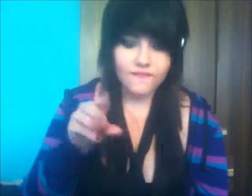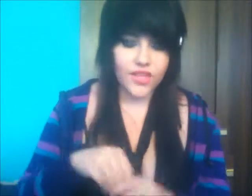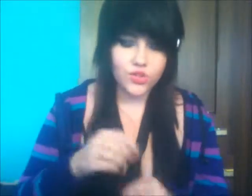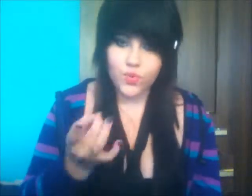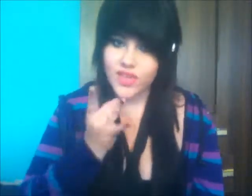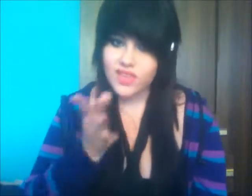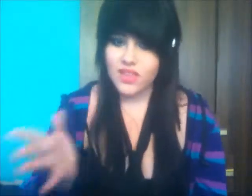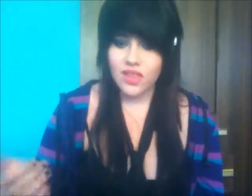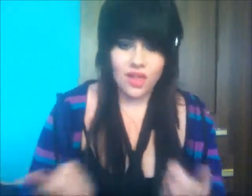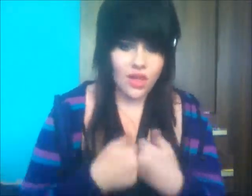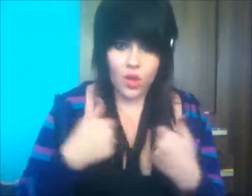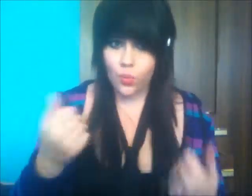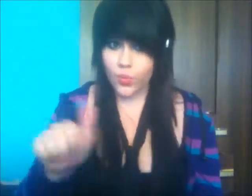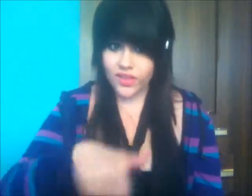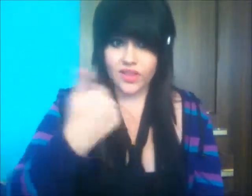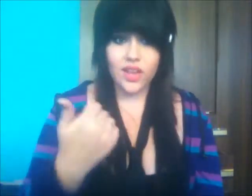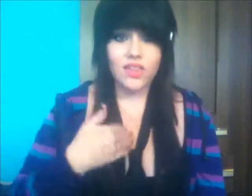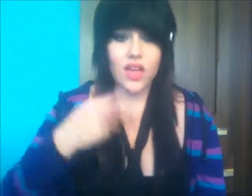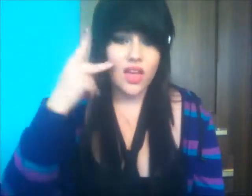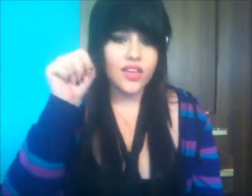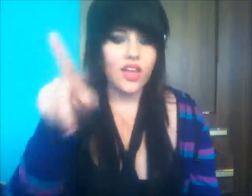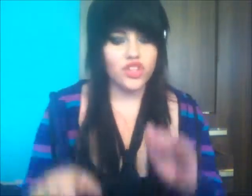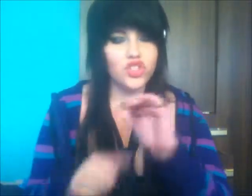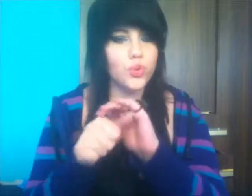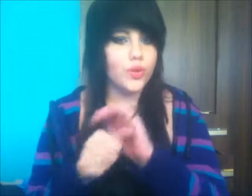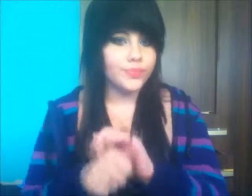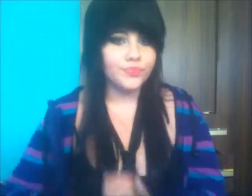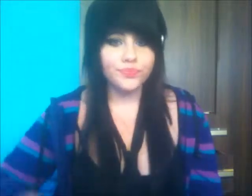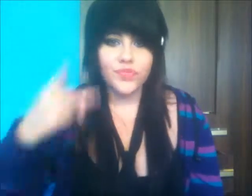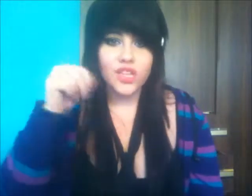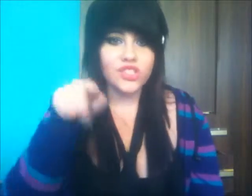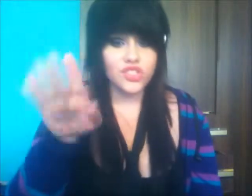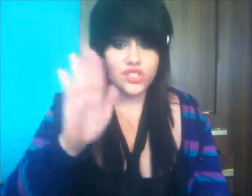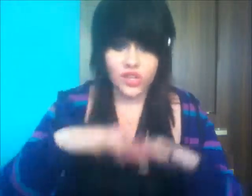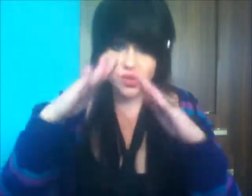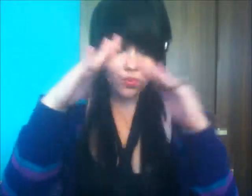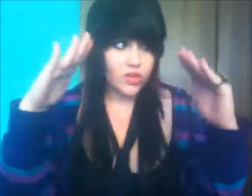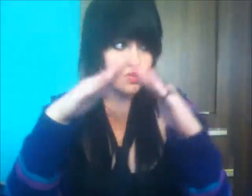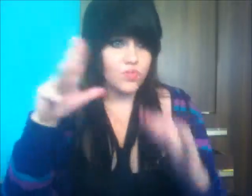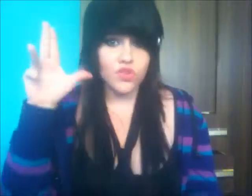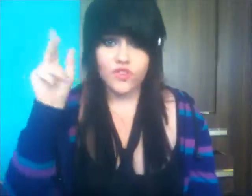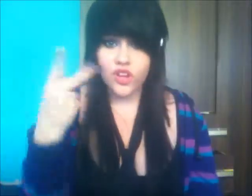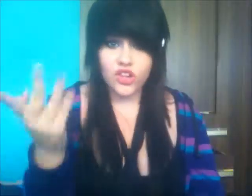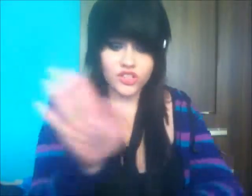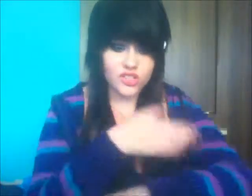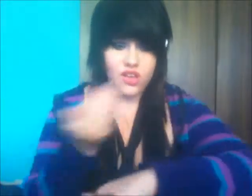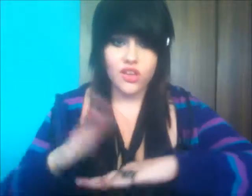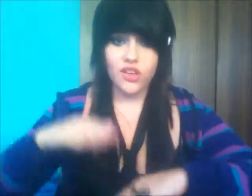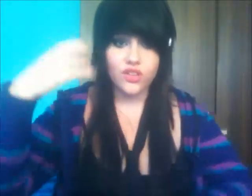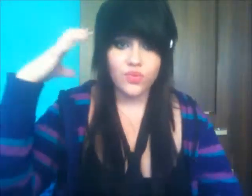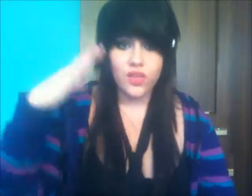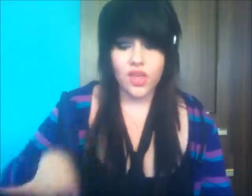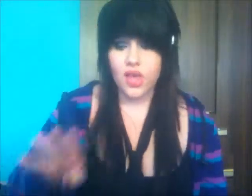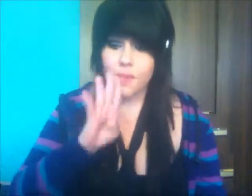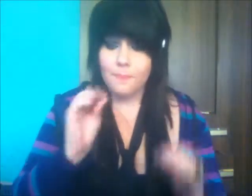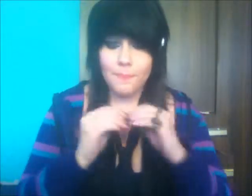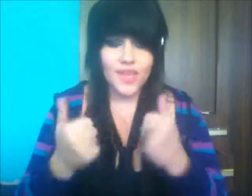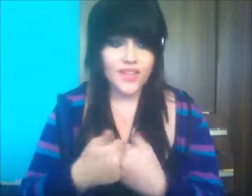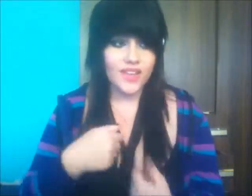and found you in the light With another catch, you were in the cover I saw you on the roof, and it's all on the radio Maybe